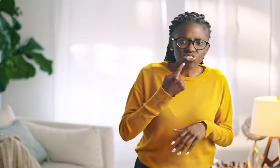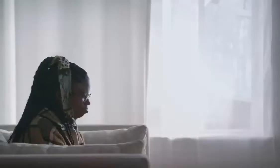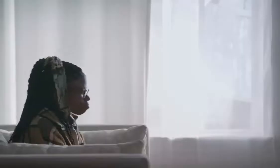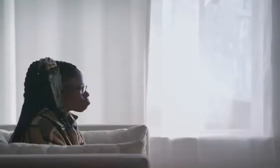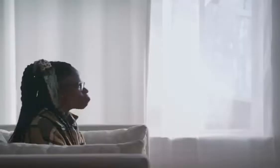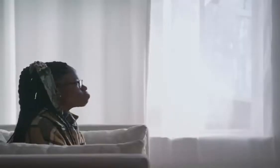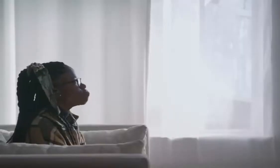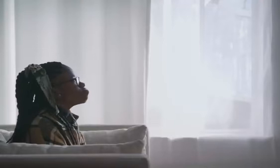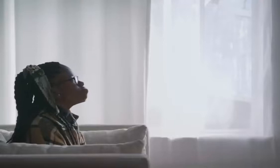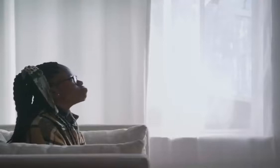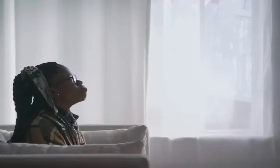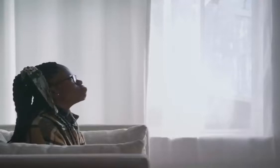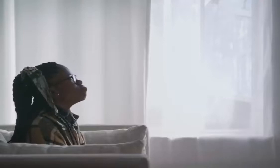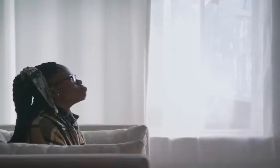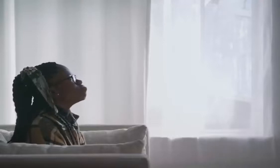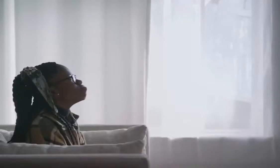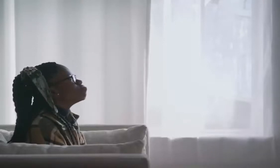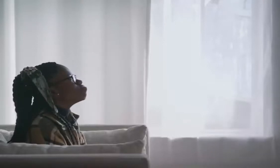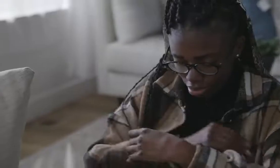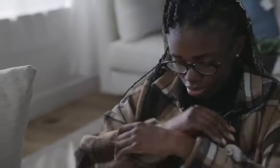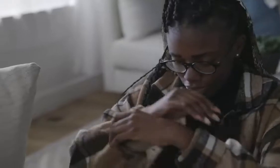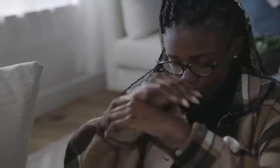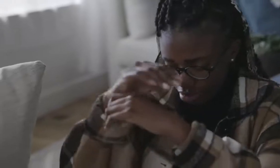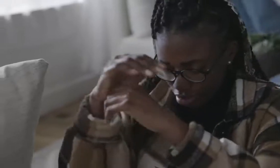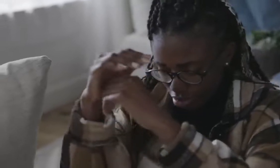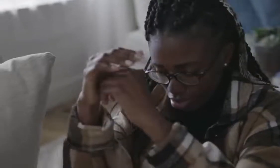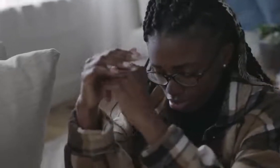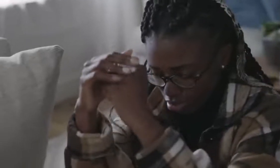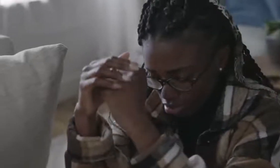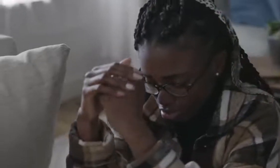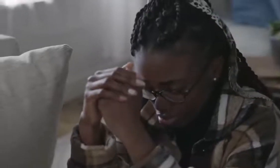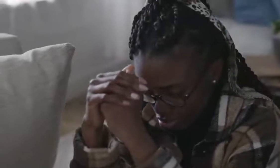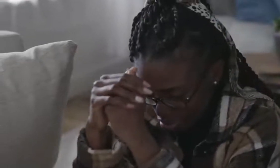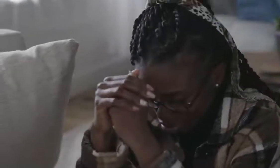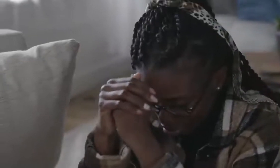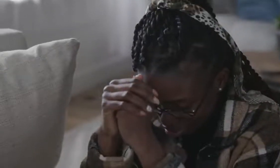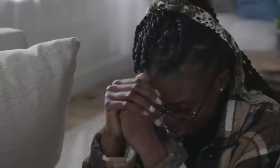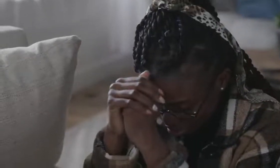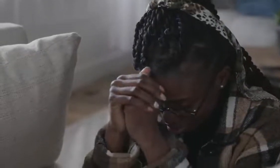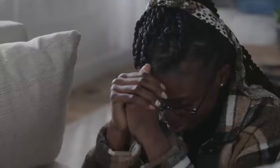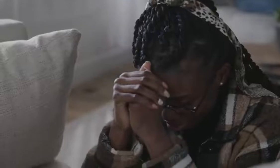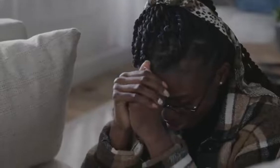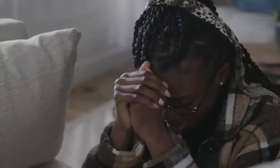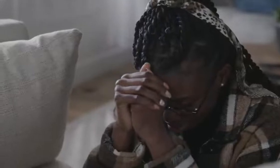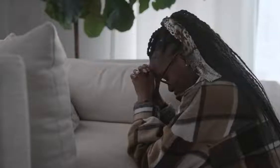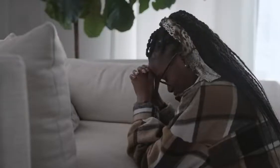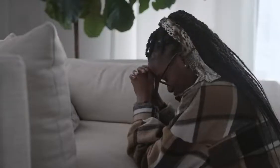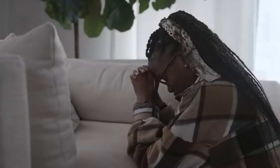That's when I really began to feel inspired. I felt like one of the people talked about in 2 Nephi. He manifesteth